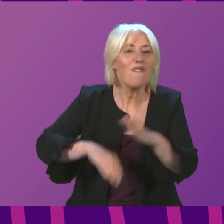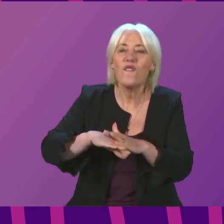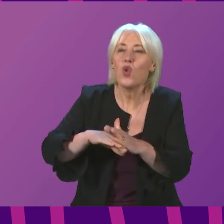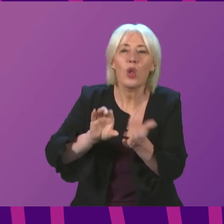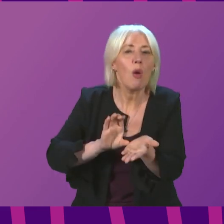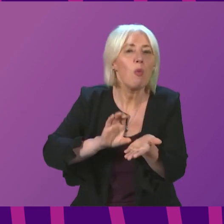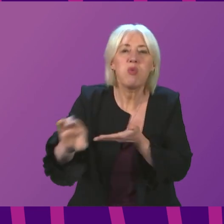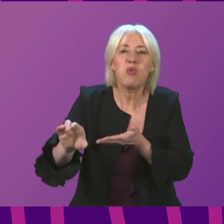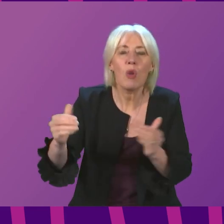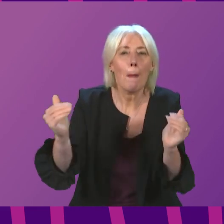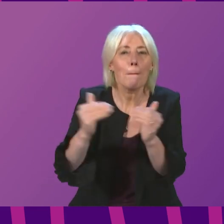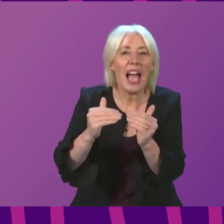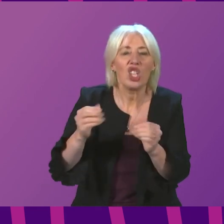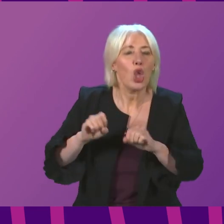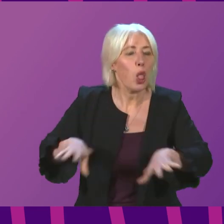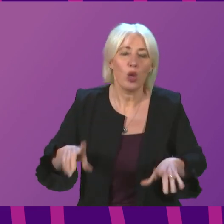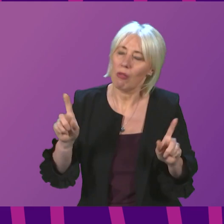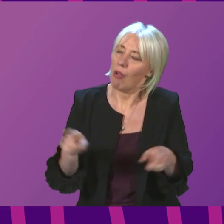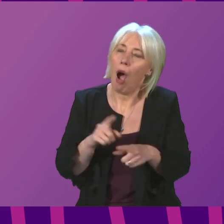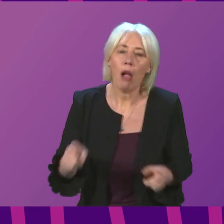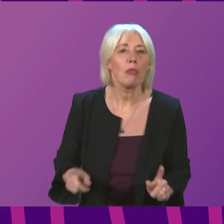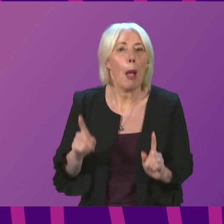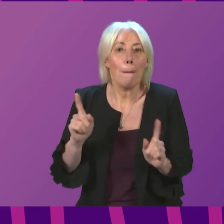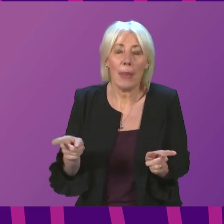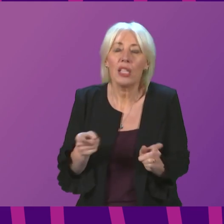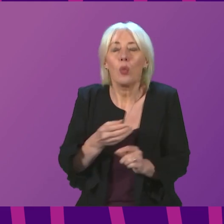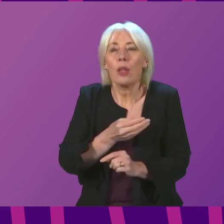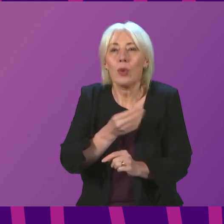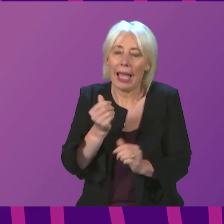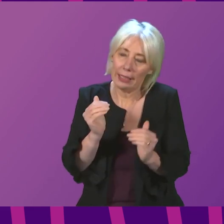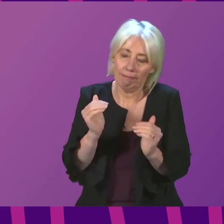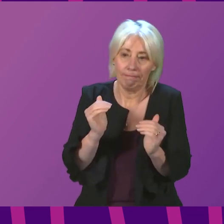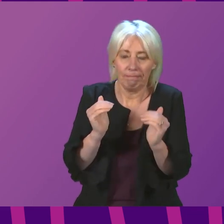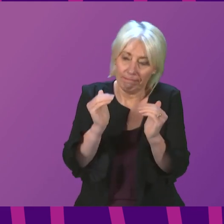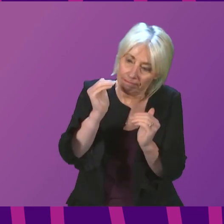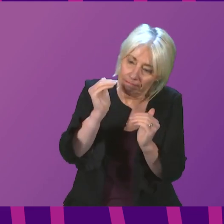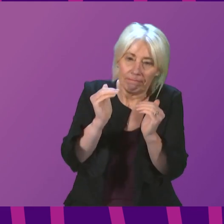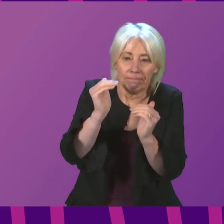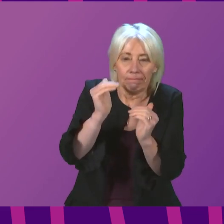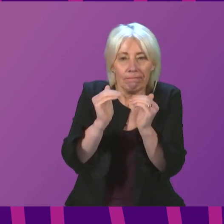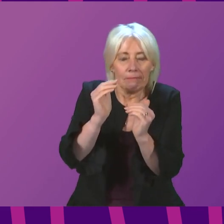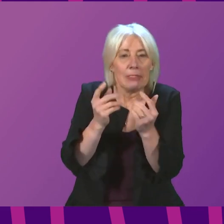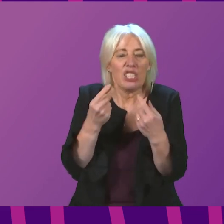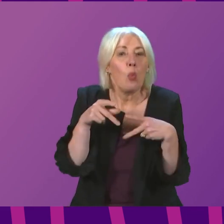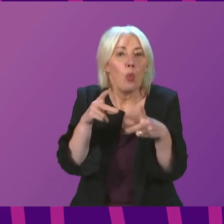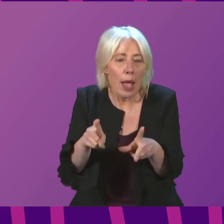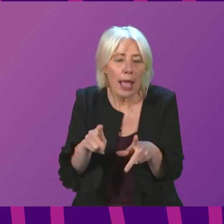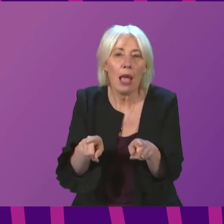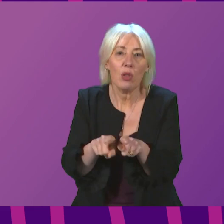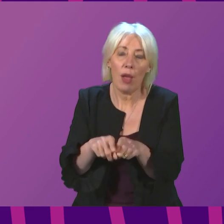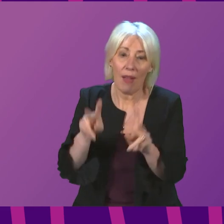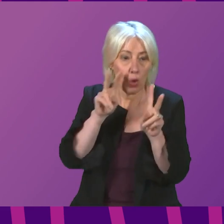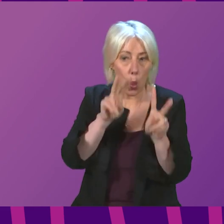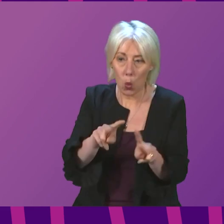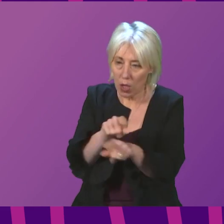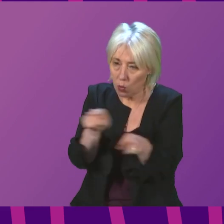the grant approach with standard levels of grant is an important way of doing that. Over and above that, we look at businesses